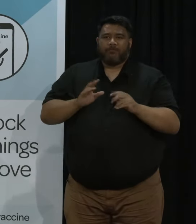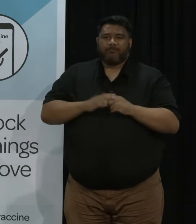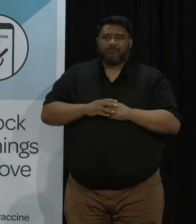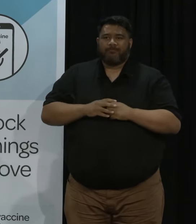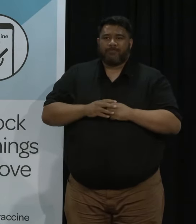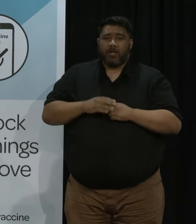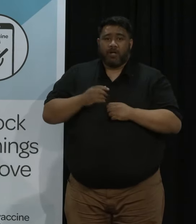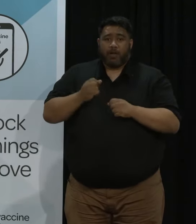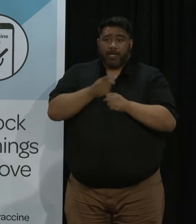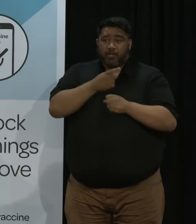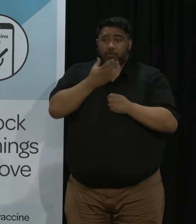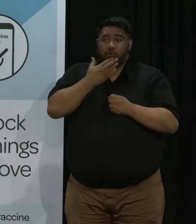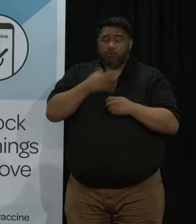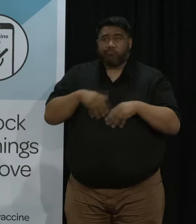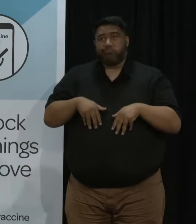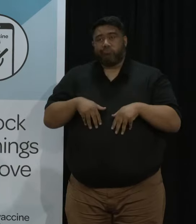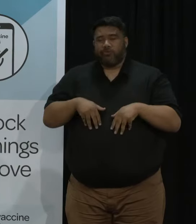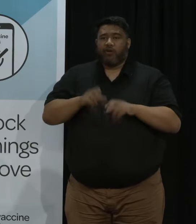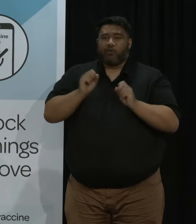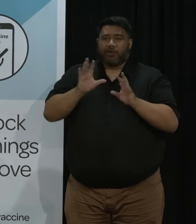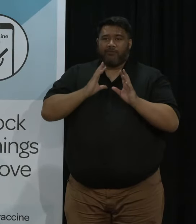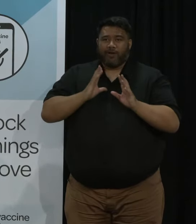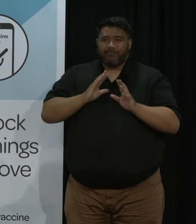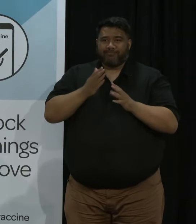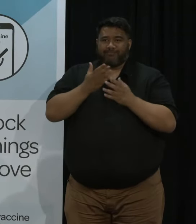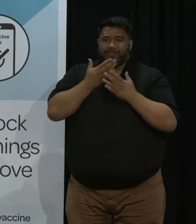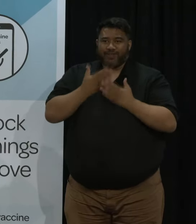I board you to tears with my readings. Thank you everyone.